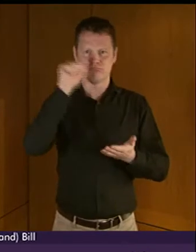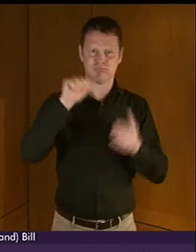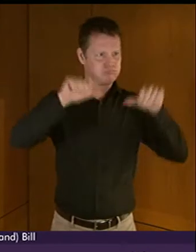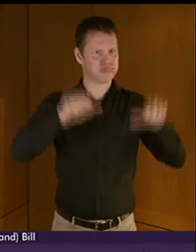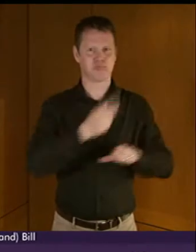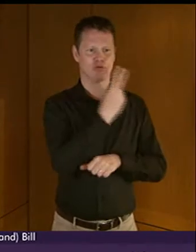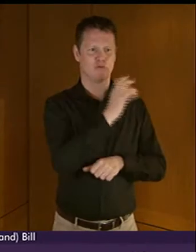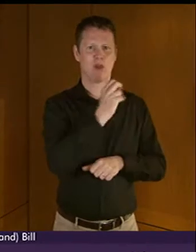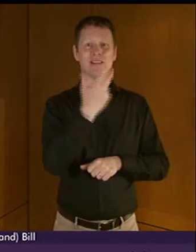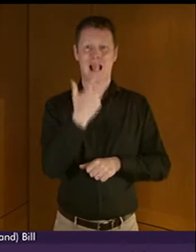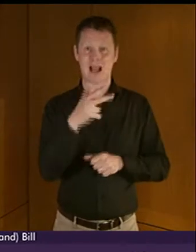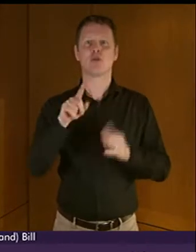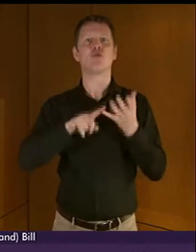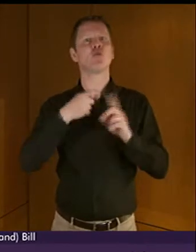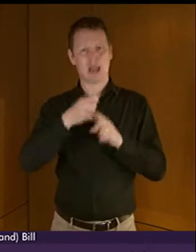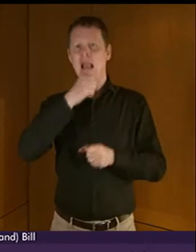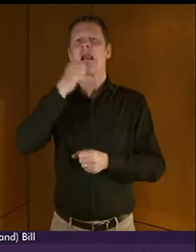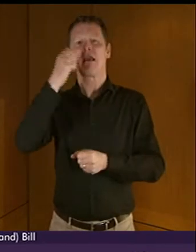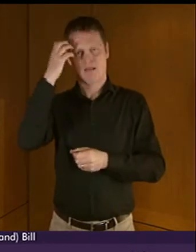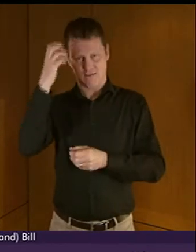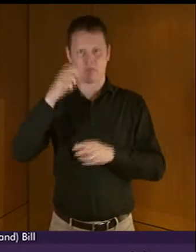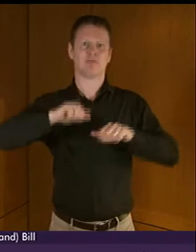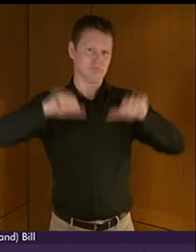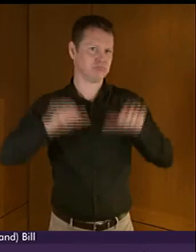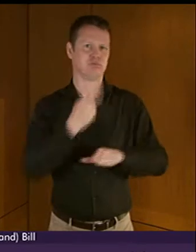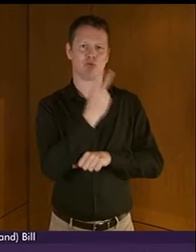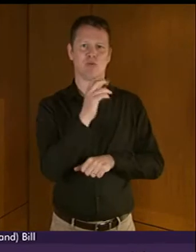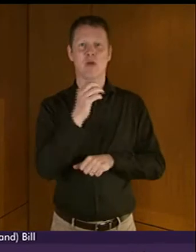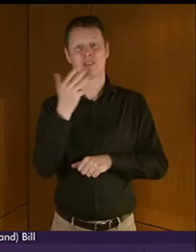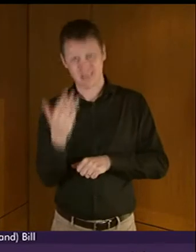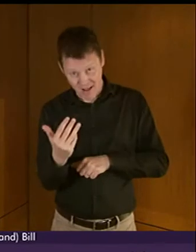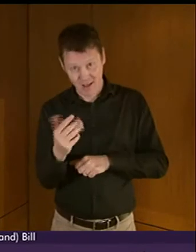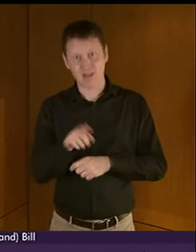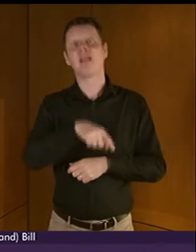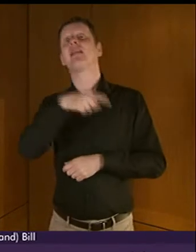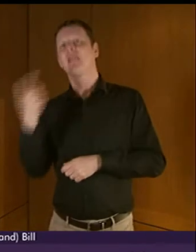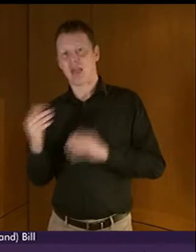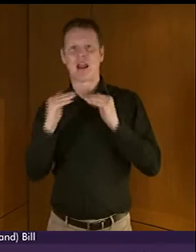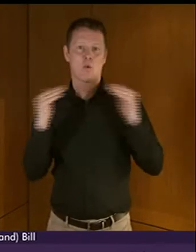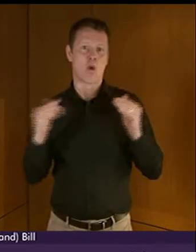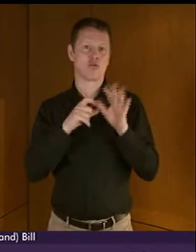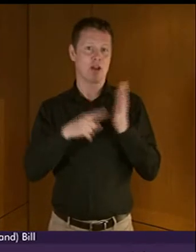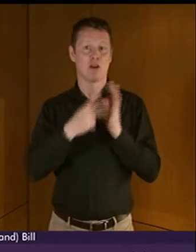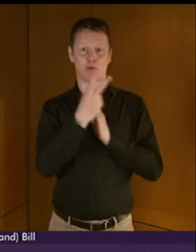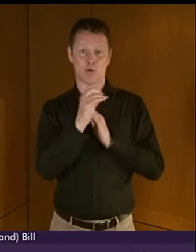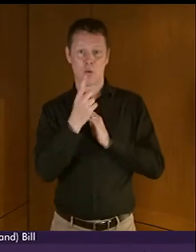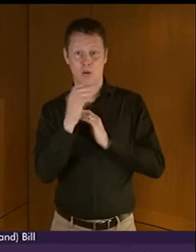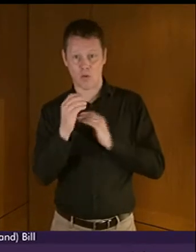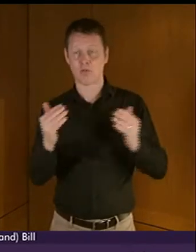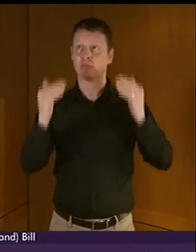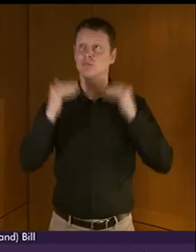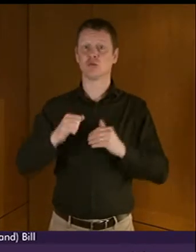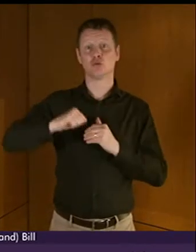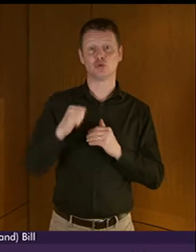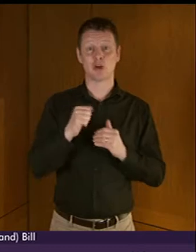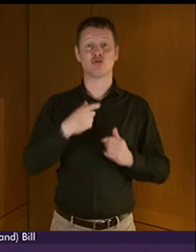legislation, such as the Equality Act of 2010. The Patient Rights Act, Scotland, 2011.